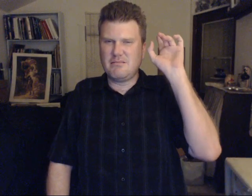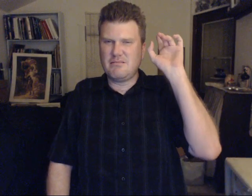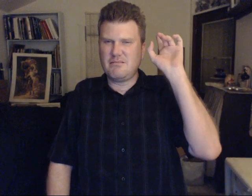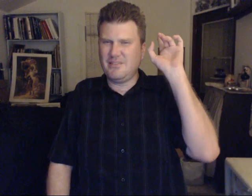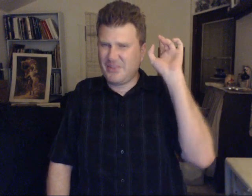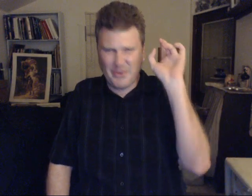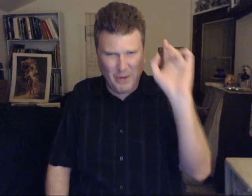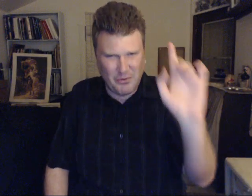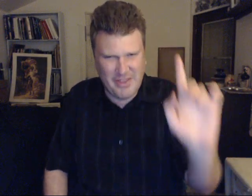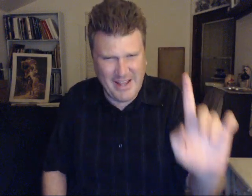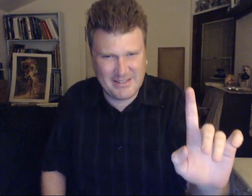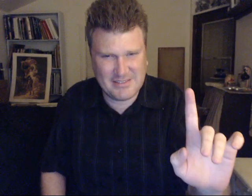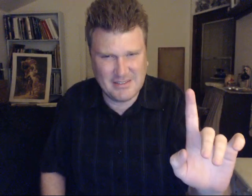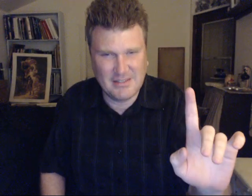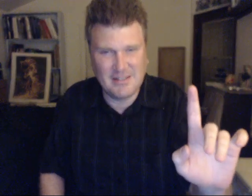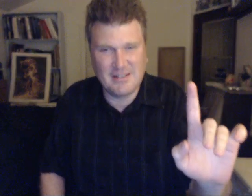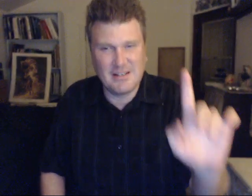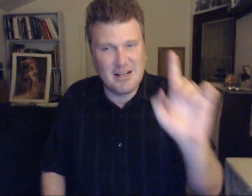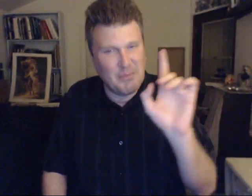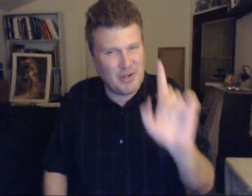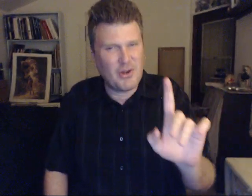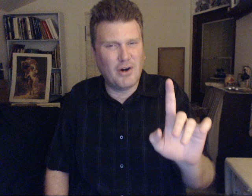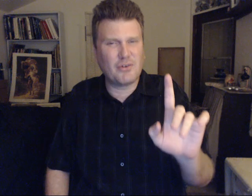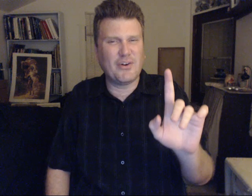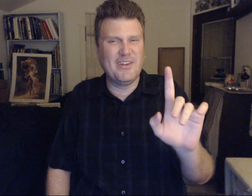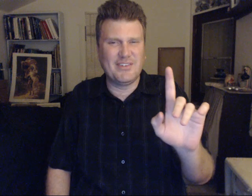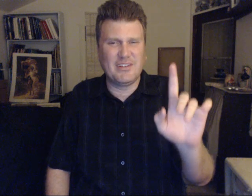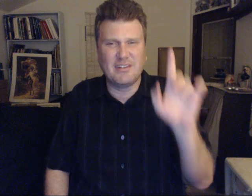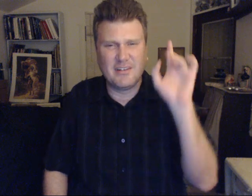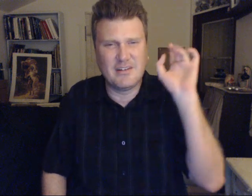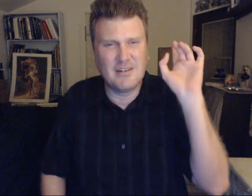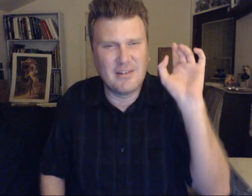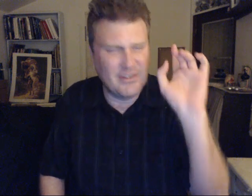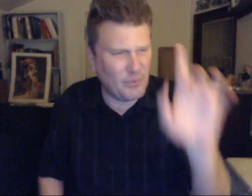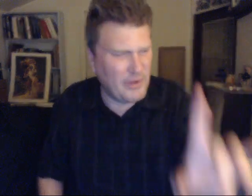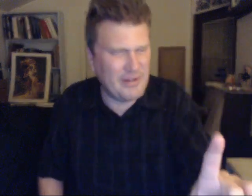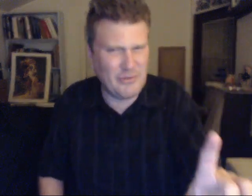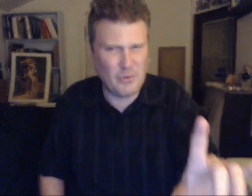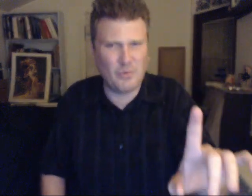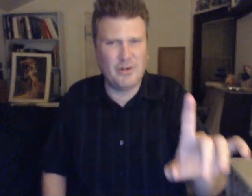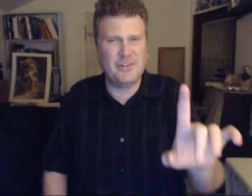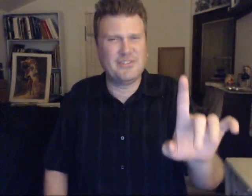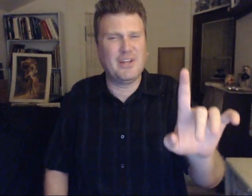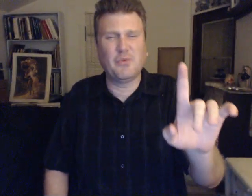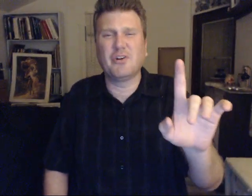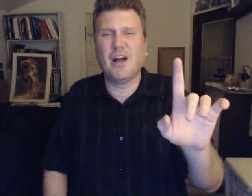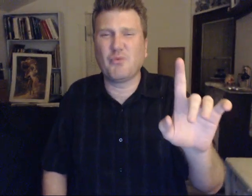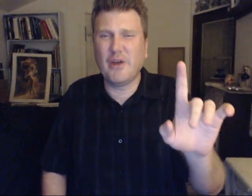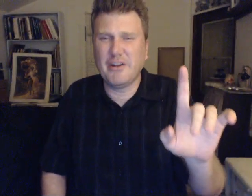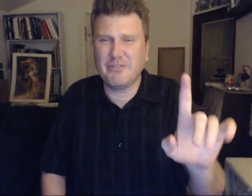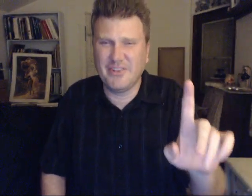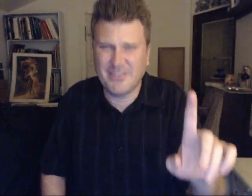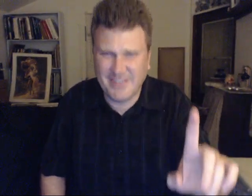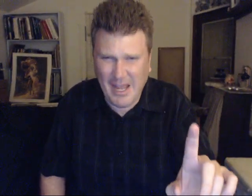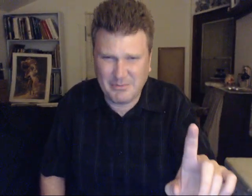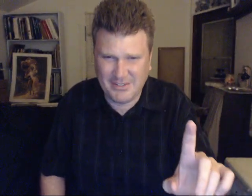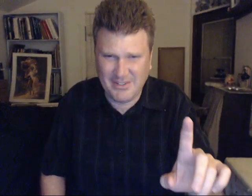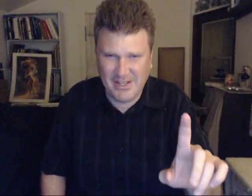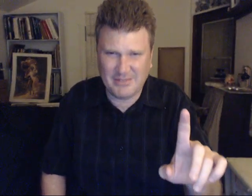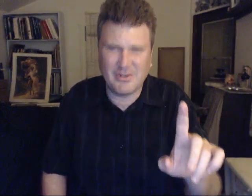There is nothing wrong with that. Being called crazy. Is a way of your world. saying we are not ready for this adaption yet. We are not